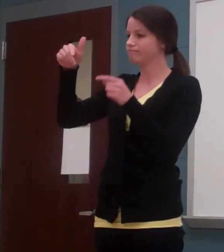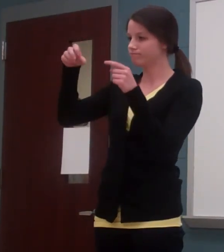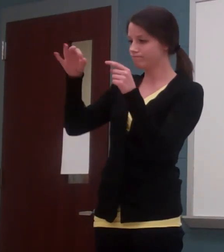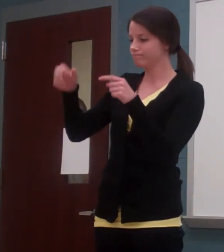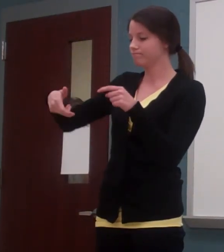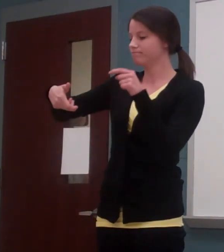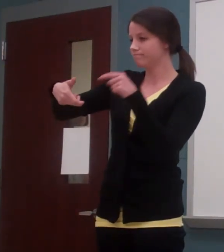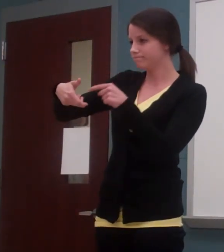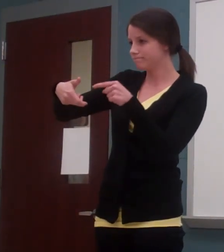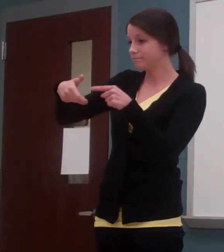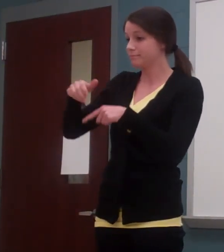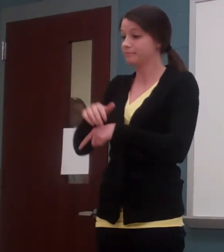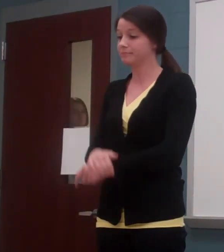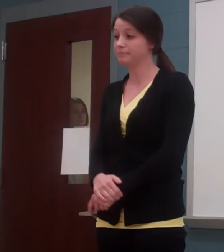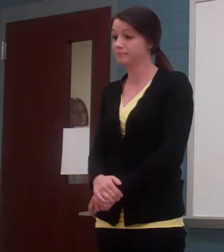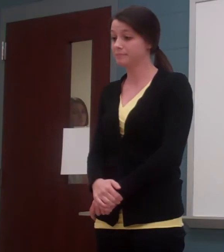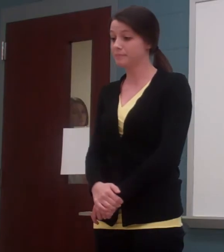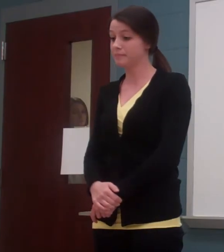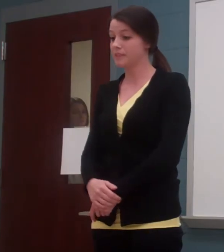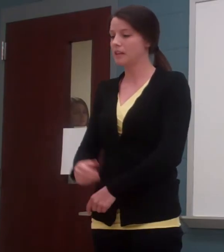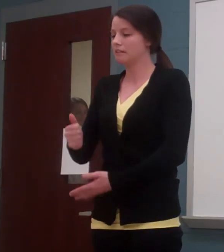but there's nothing like it for enriching the blood.